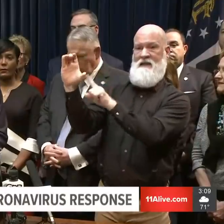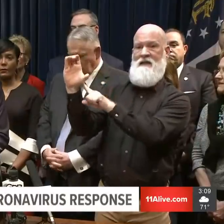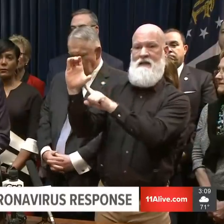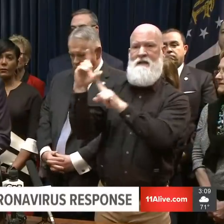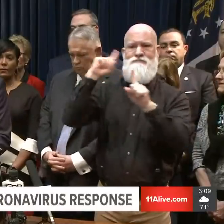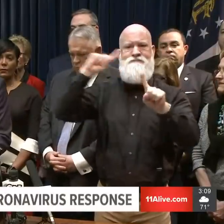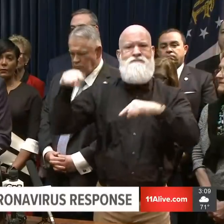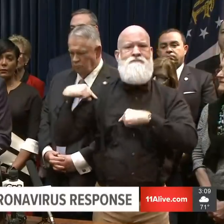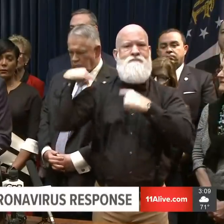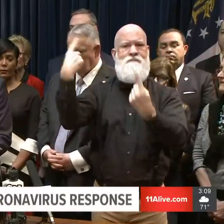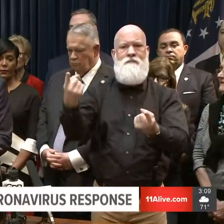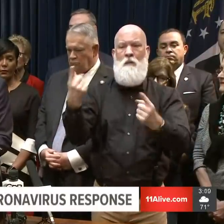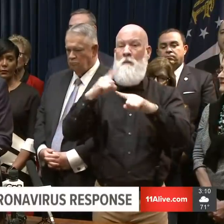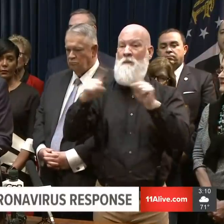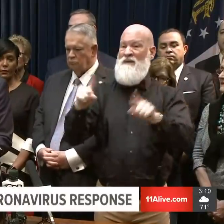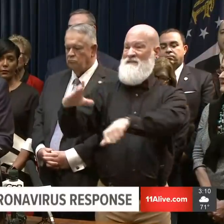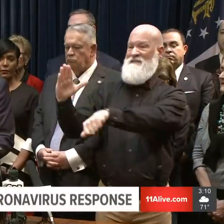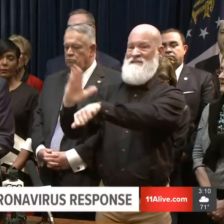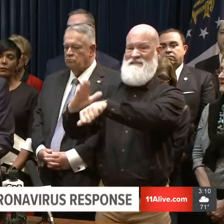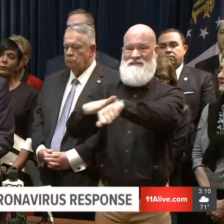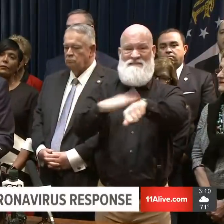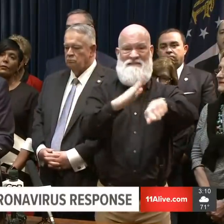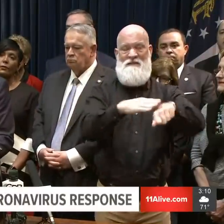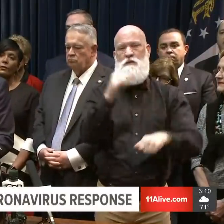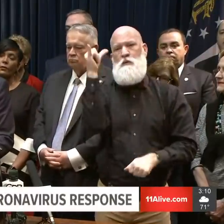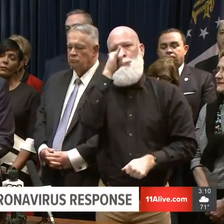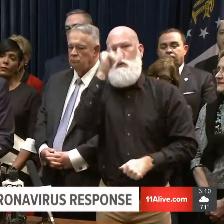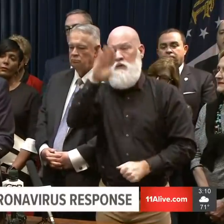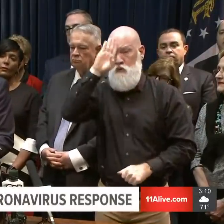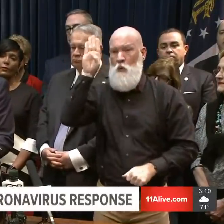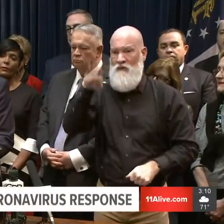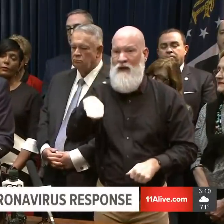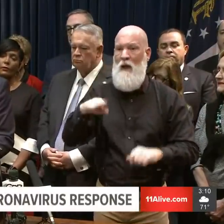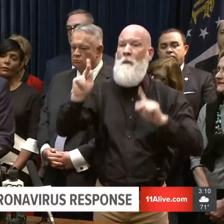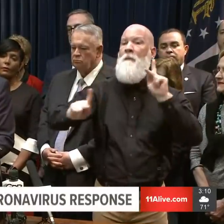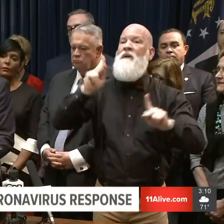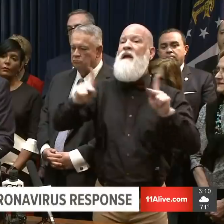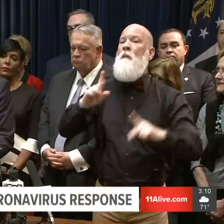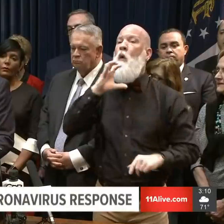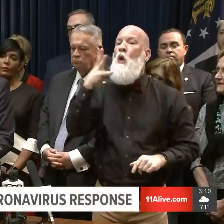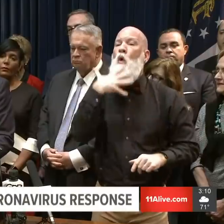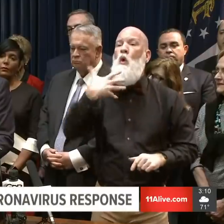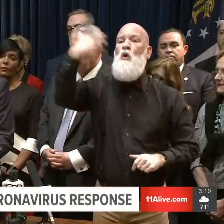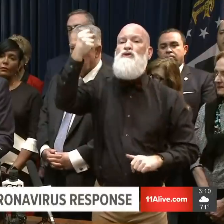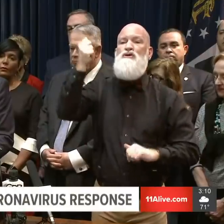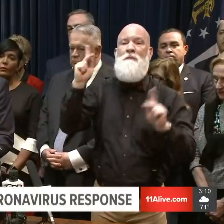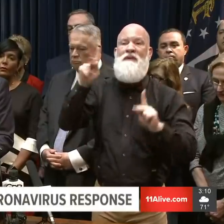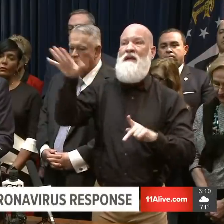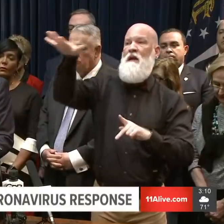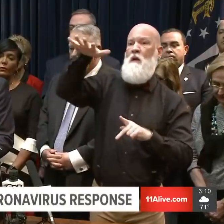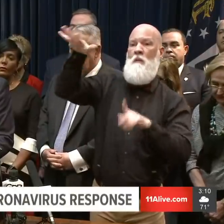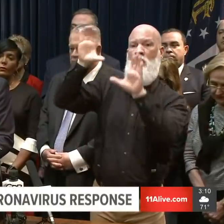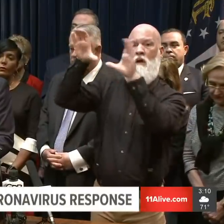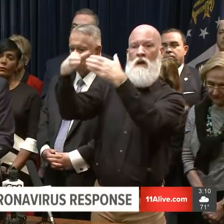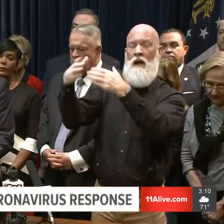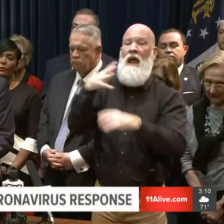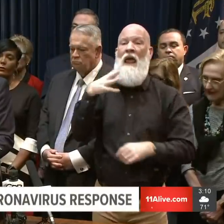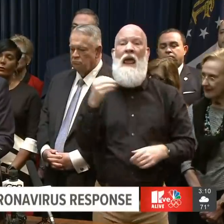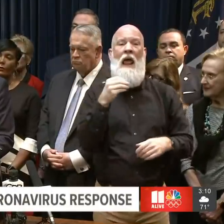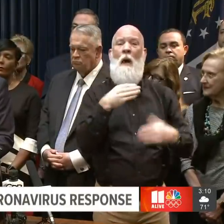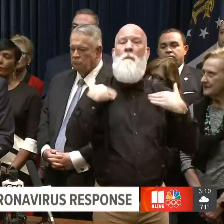Elderly Georgians and those with chronic underlying health conditions face a much higher risk of adverse consequences